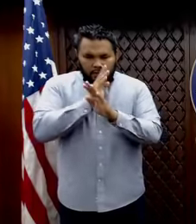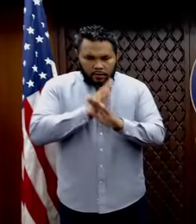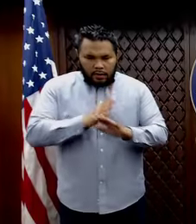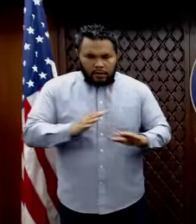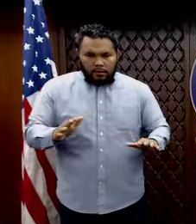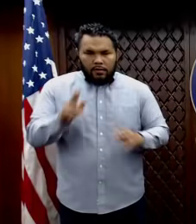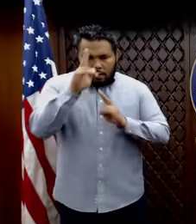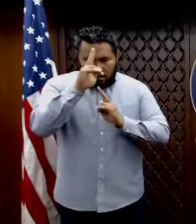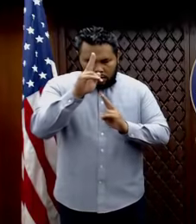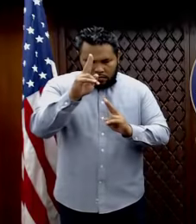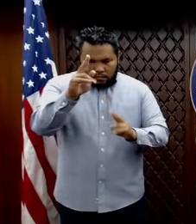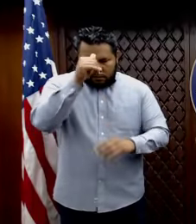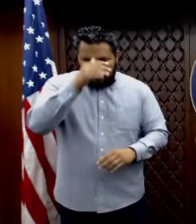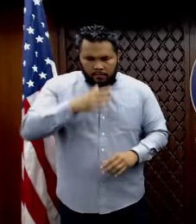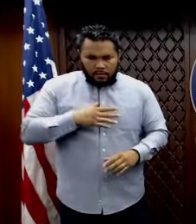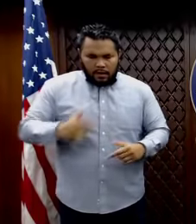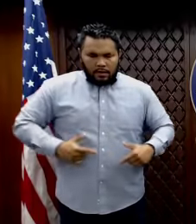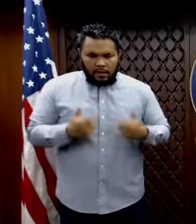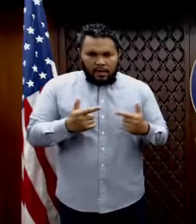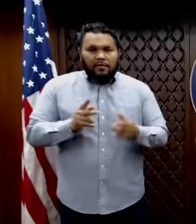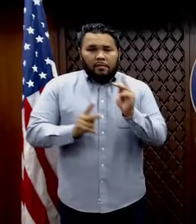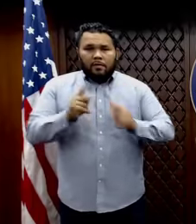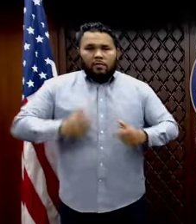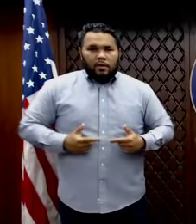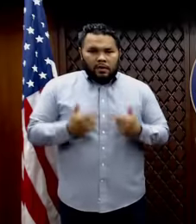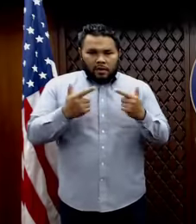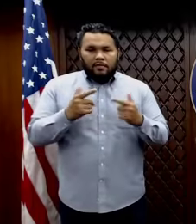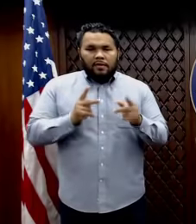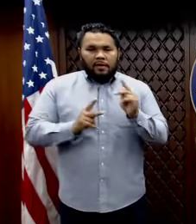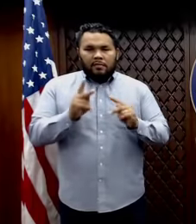man's life, those he loved, and those he left behind.